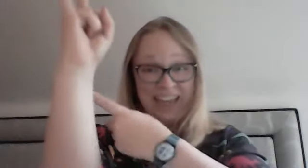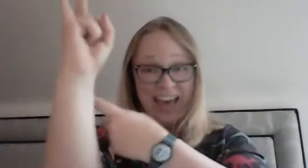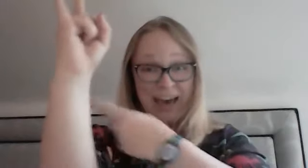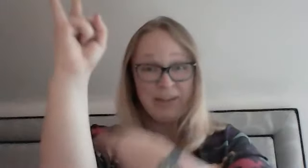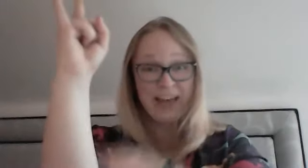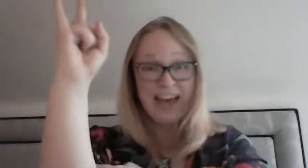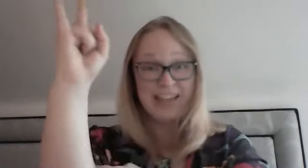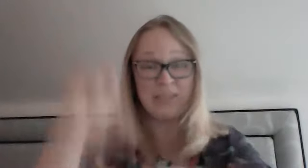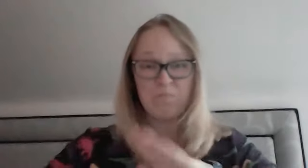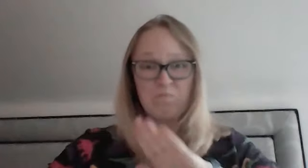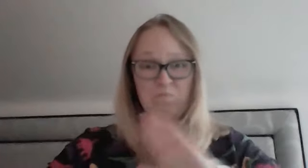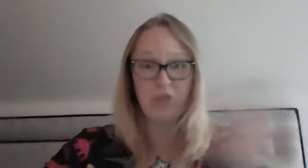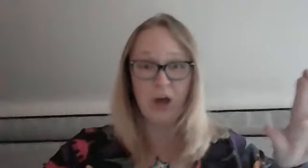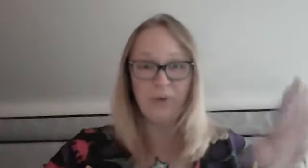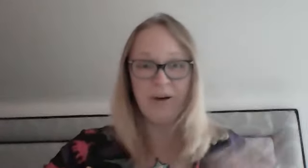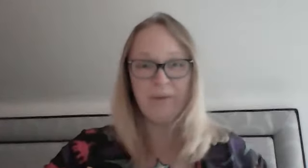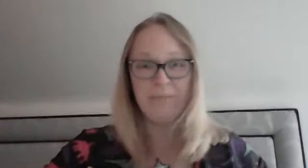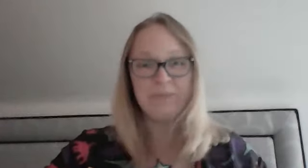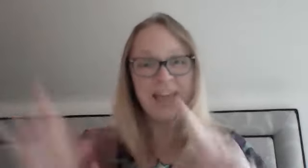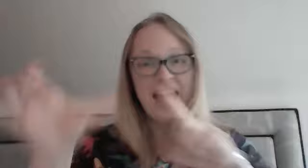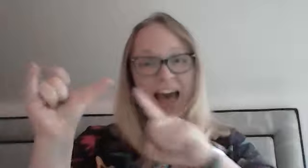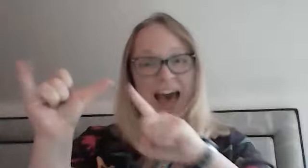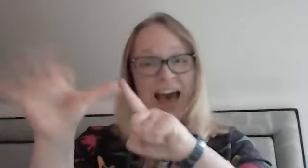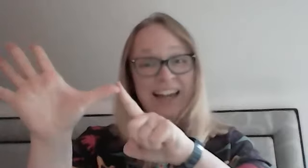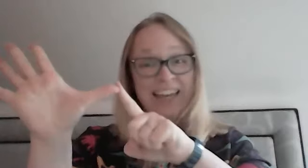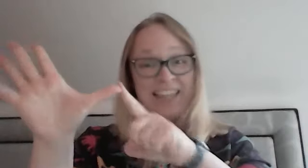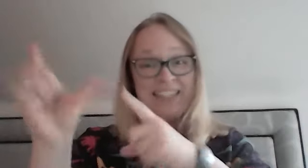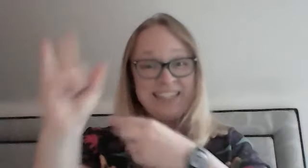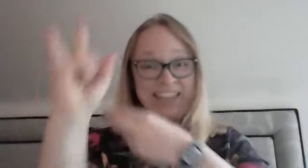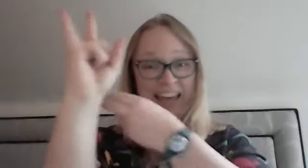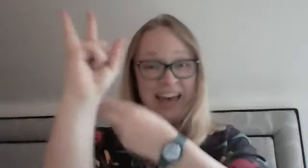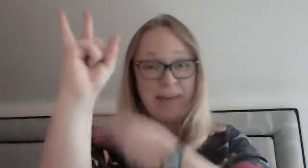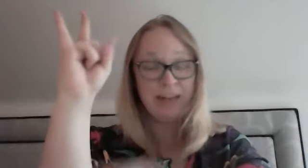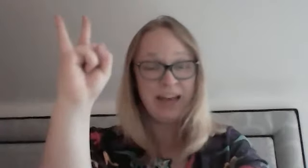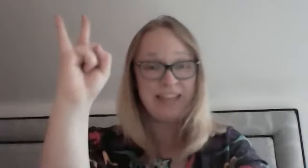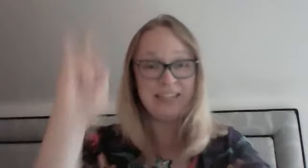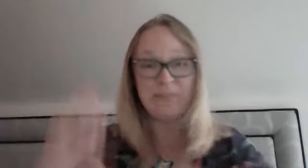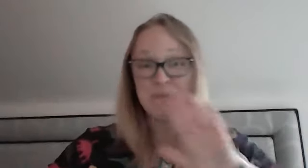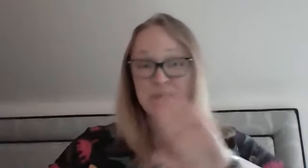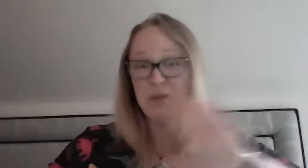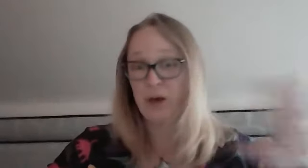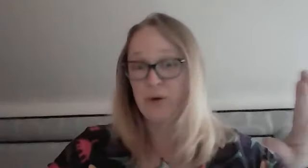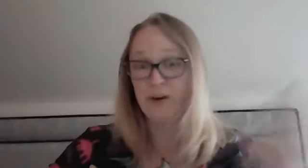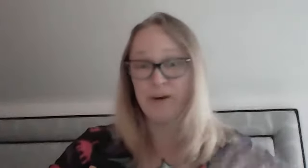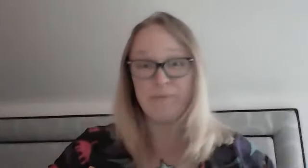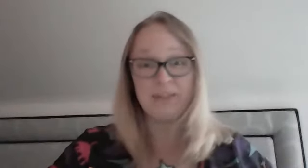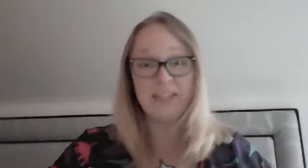the camel has no humps. Alice the camel has no humps